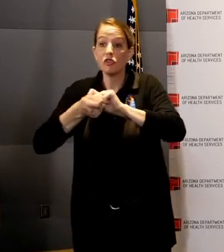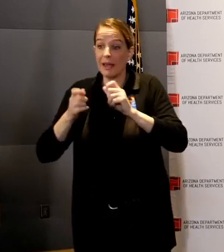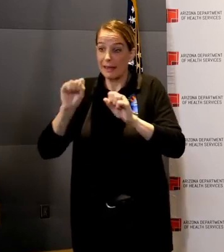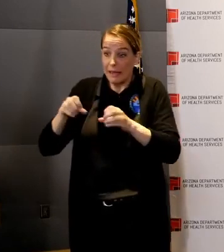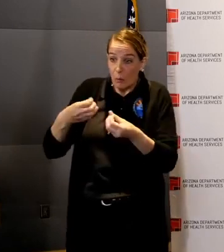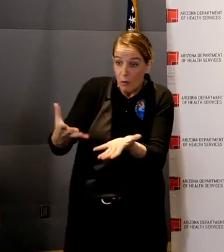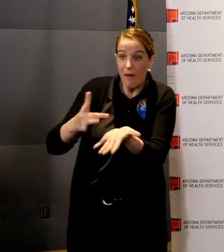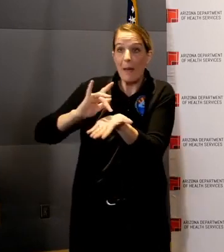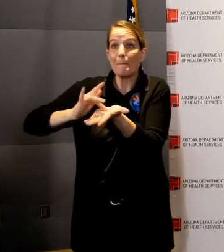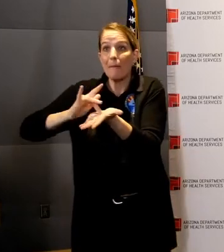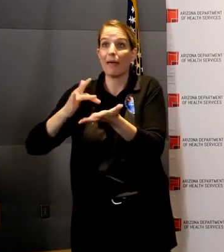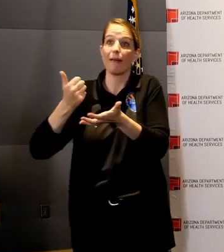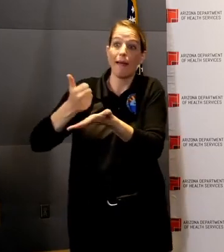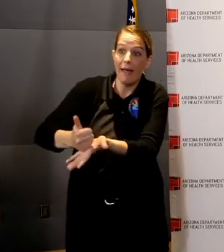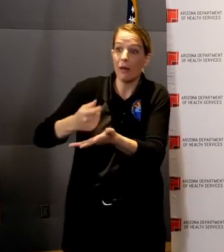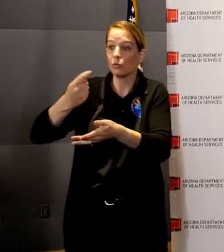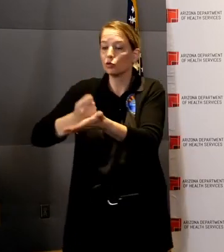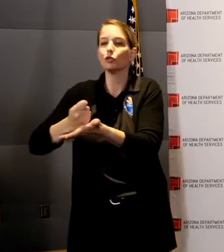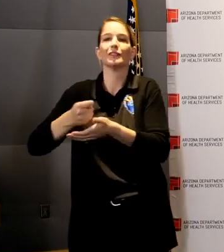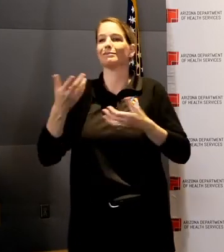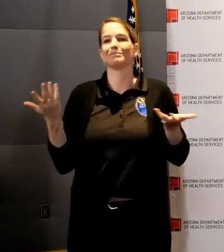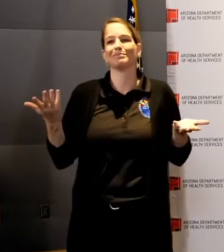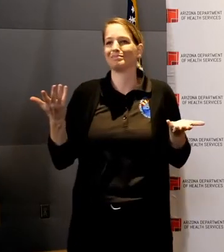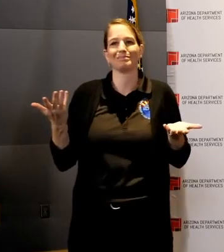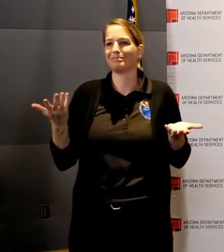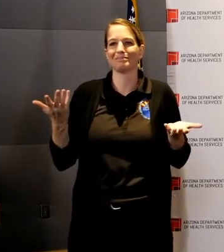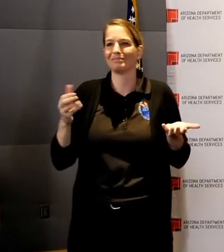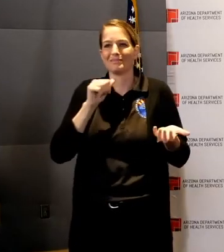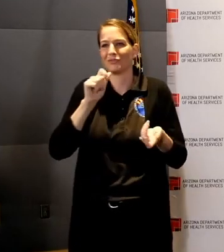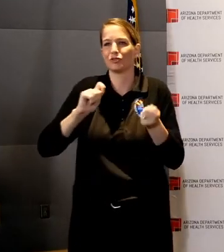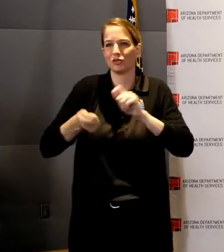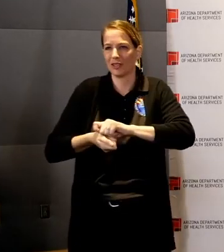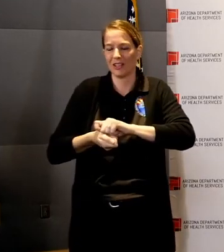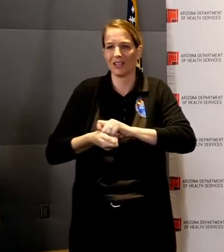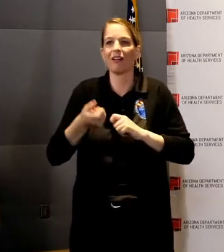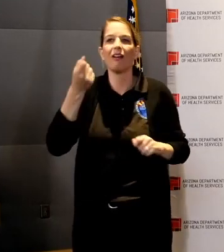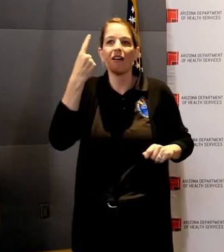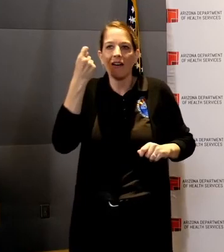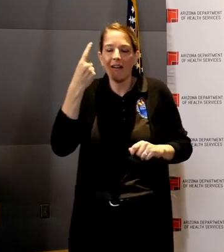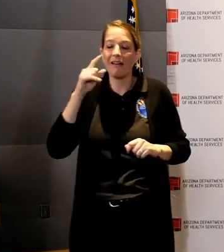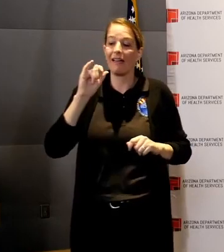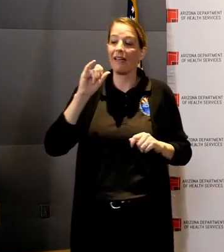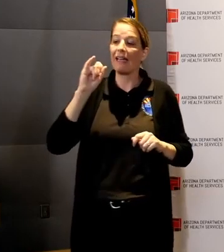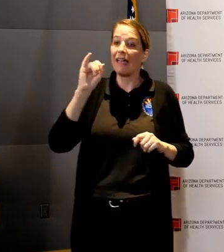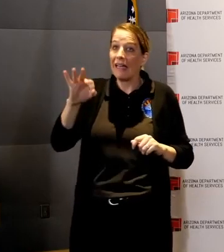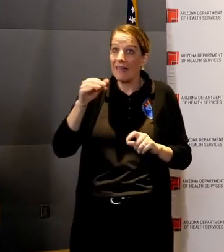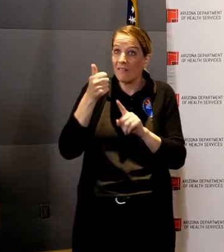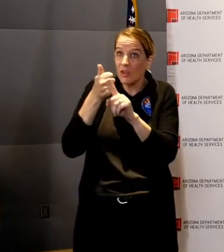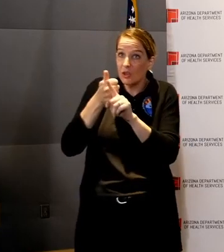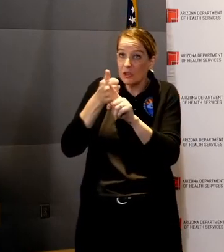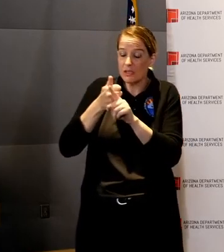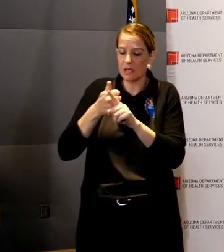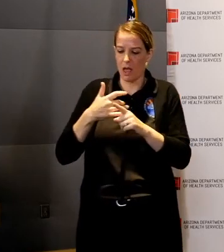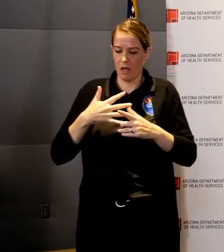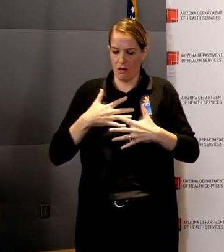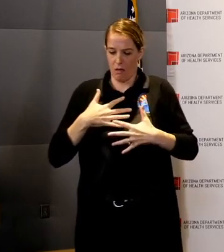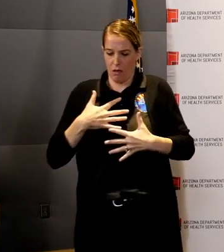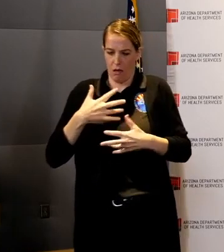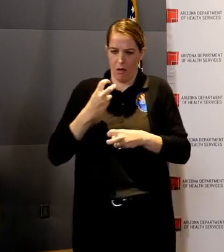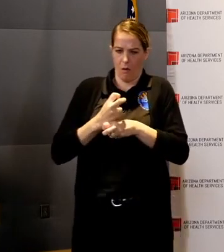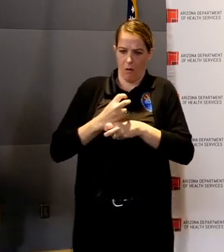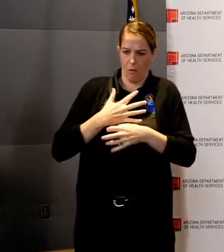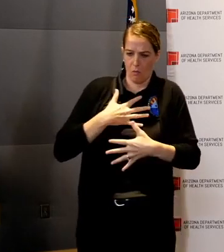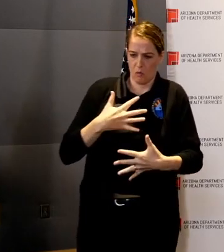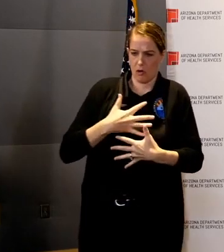from an urgent care and I have not reviewed the care. But with instructions that if you develop shortness of breath, if your fever worsens, if your symptoms